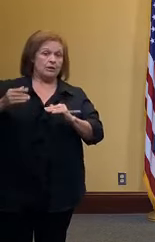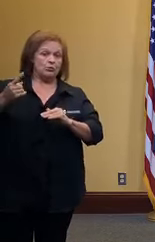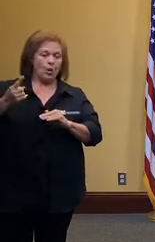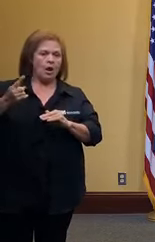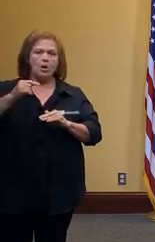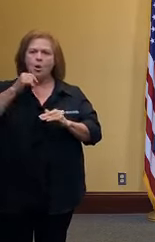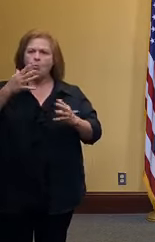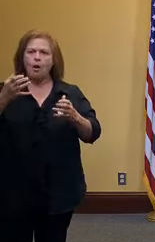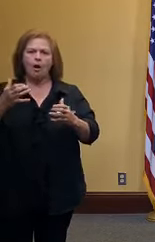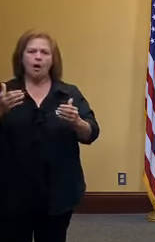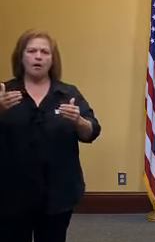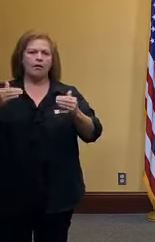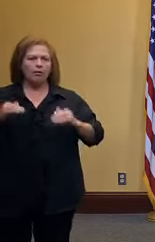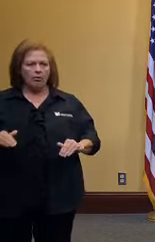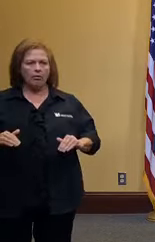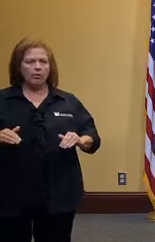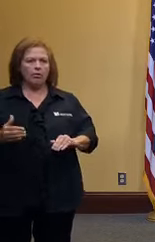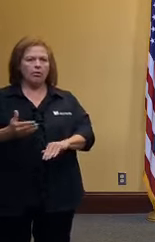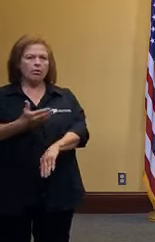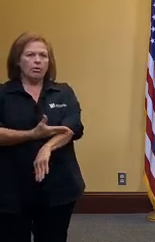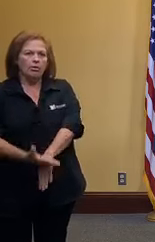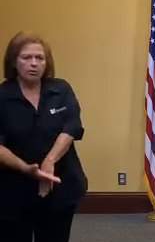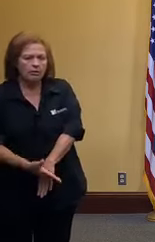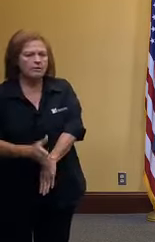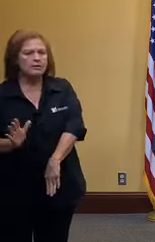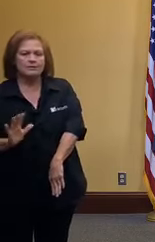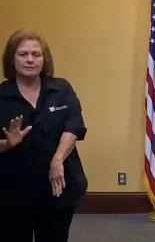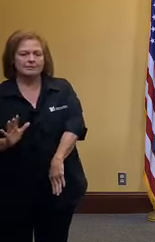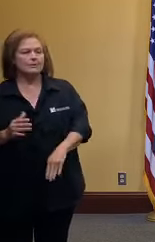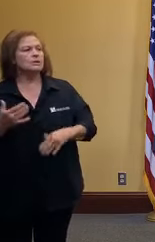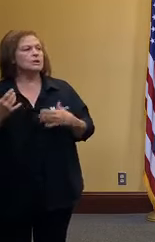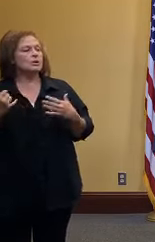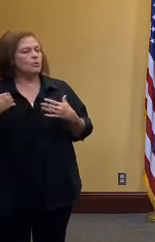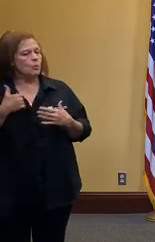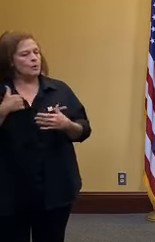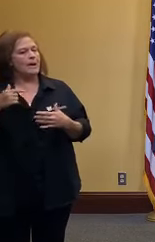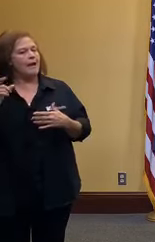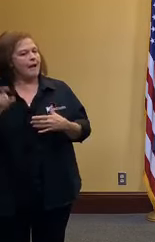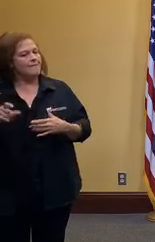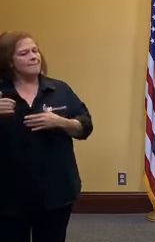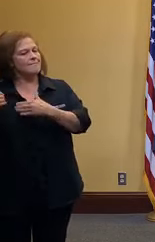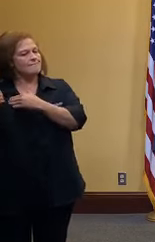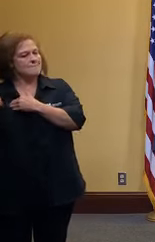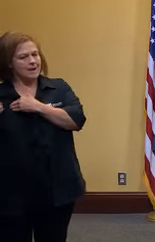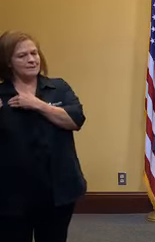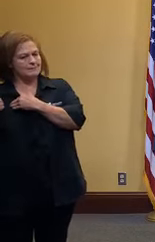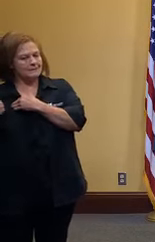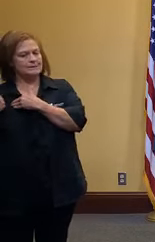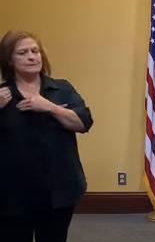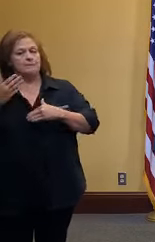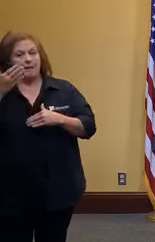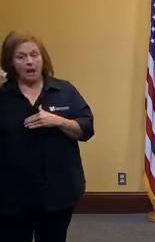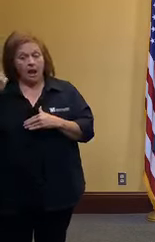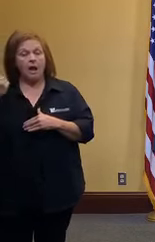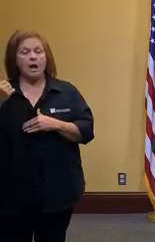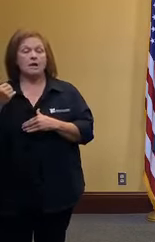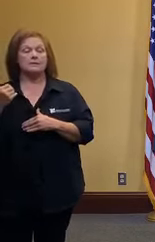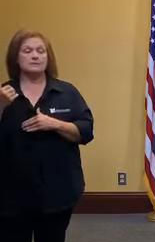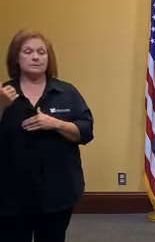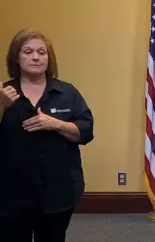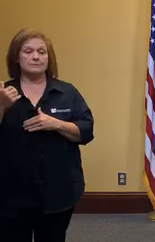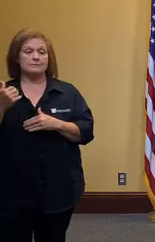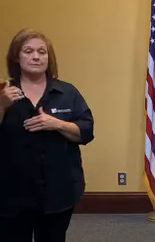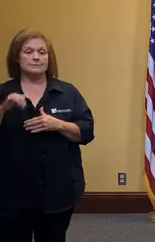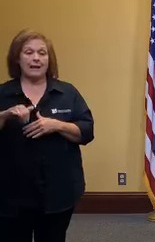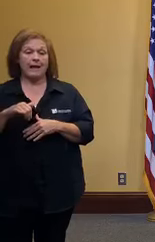we have an added responsibility in new orleans because the burden has been so great